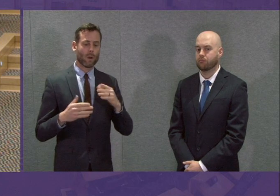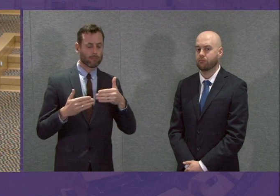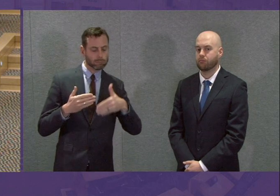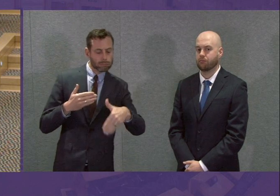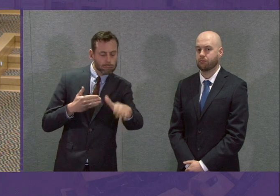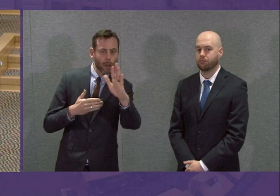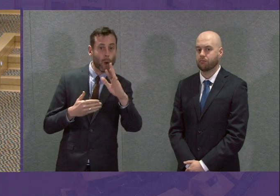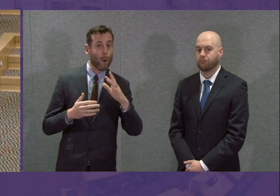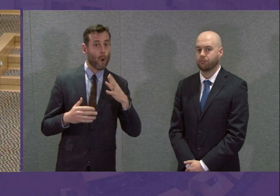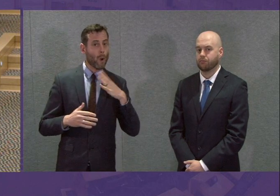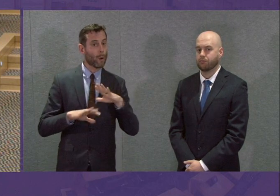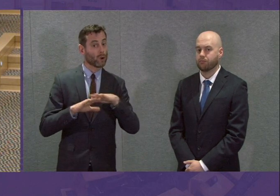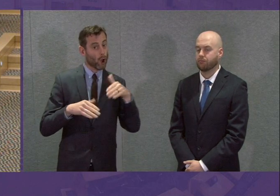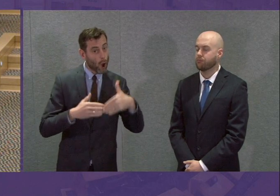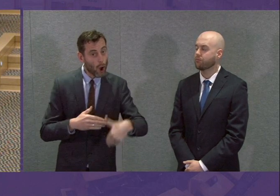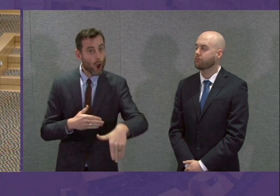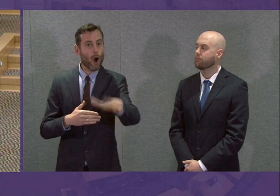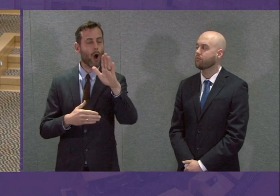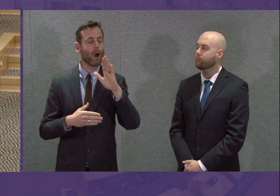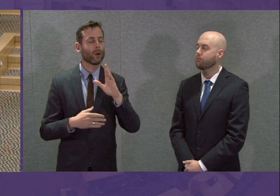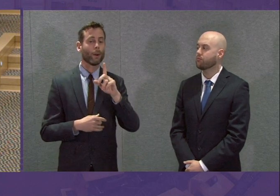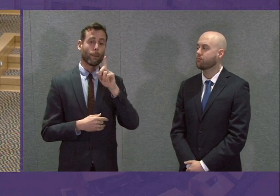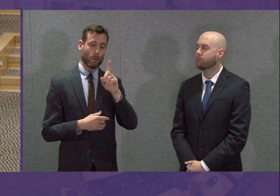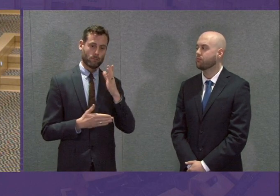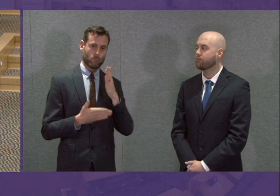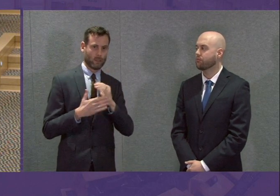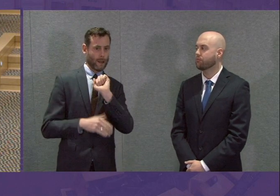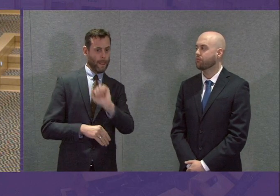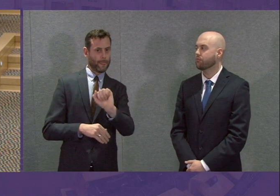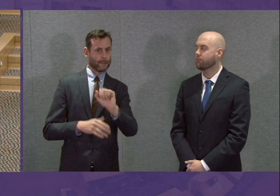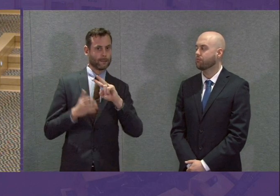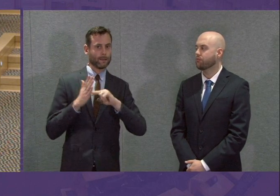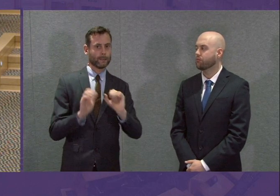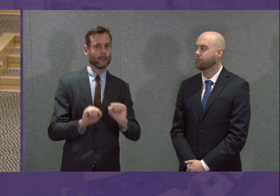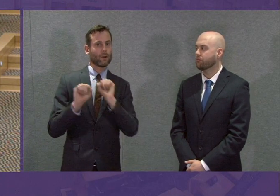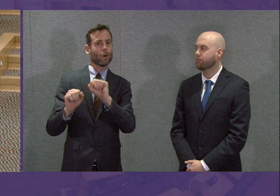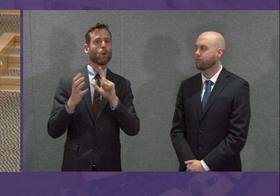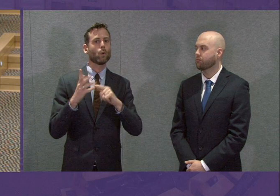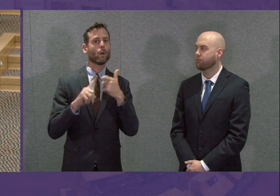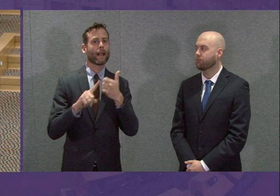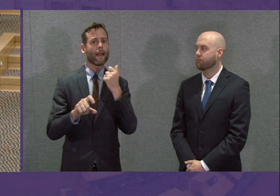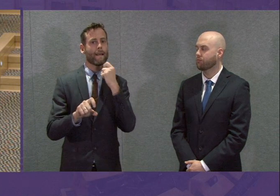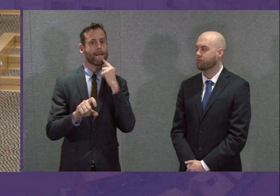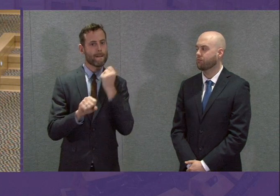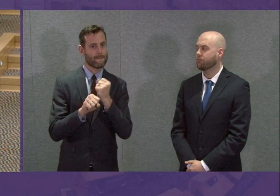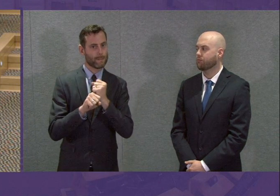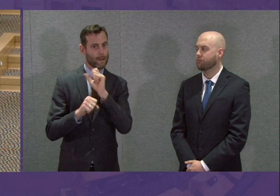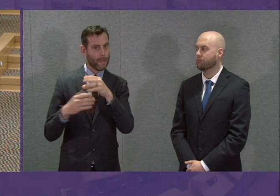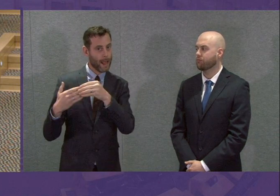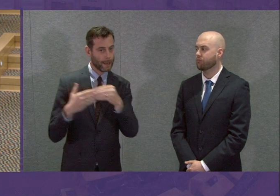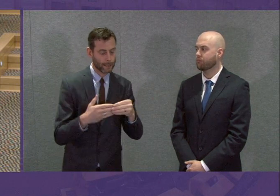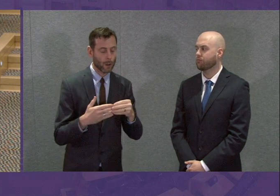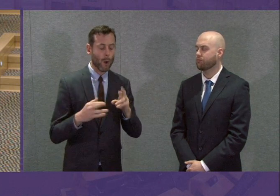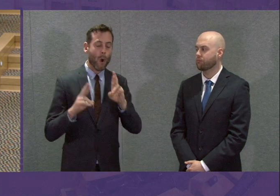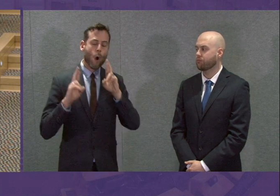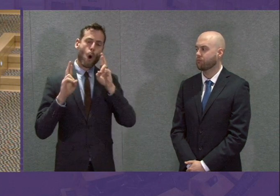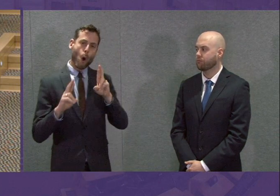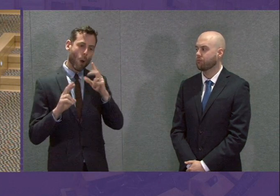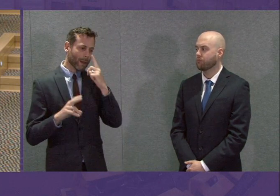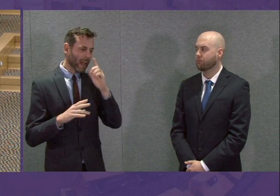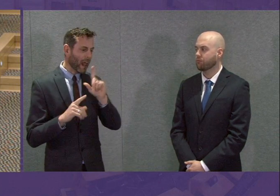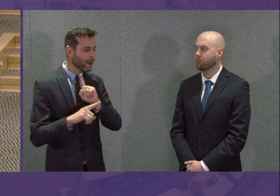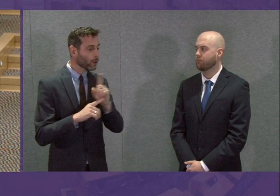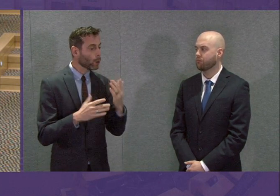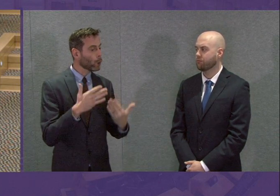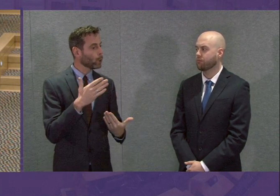this is work that has been led by the UK government right now. We hope that there will be the availability of new forms of testing, dipstick tests